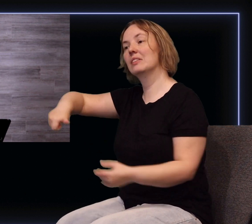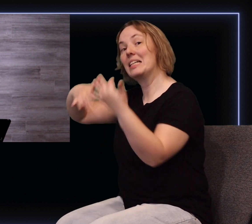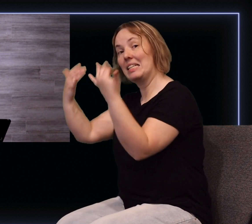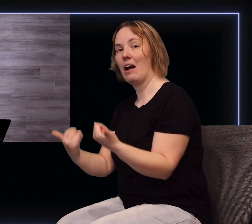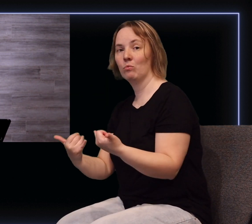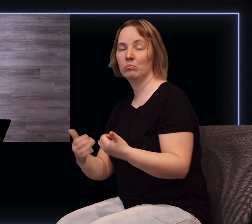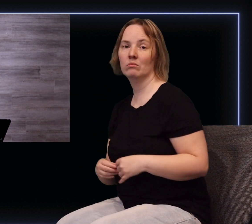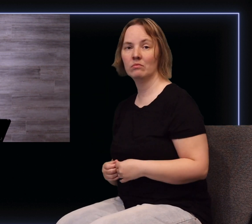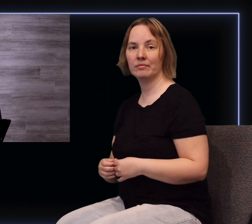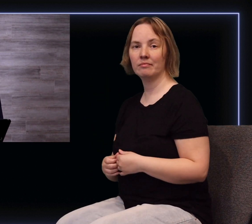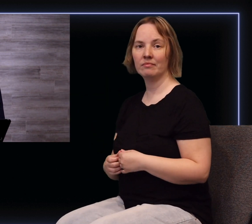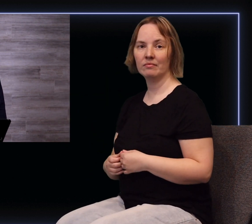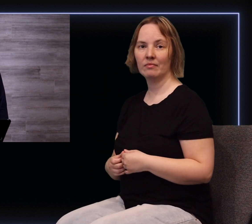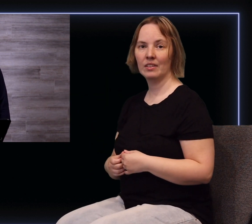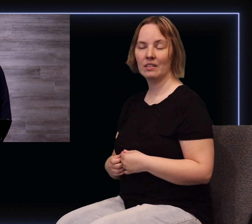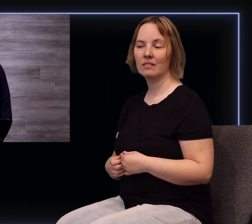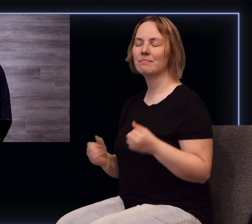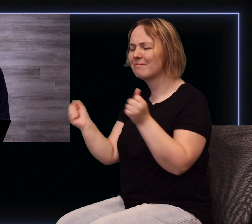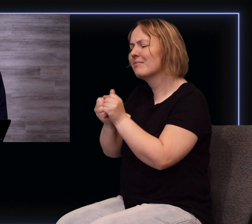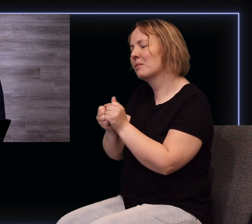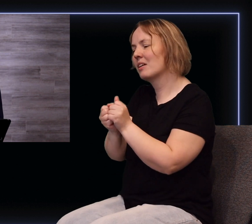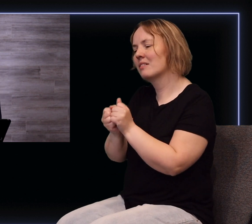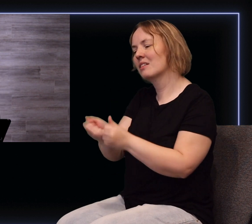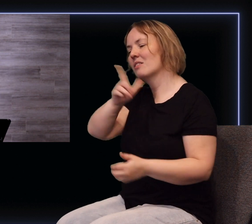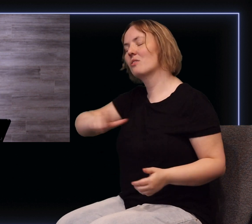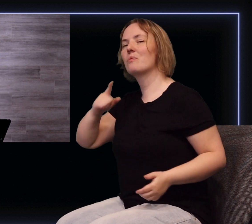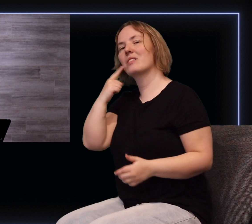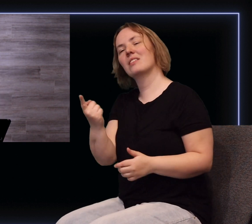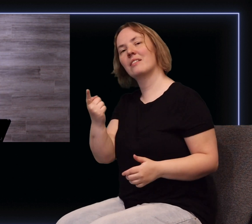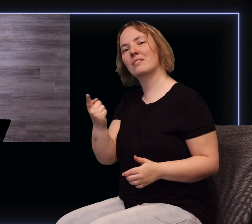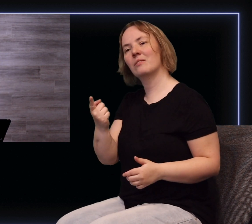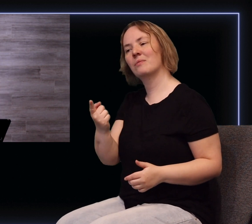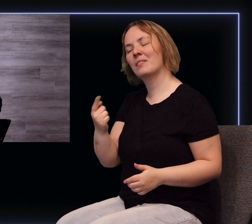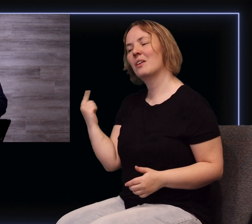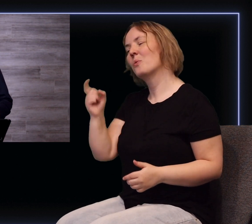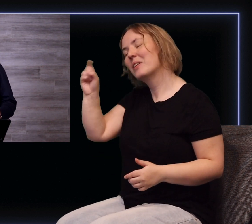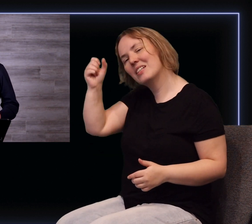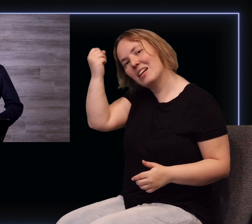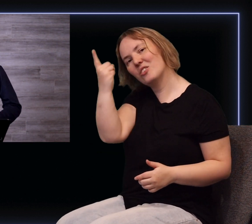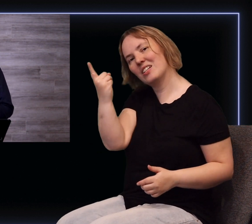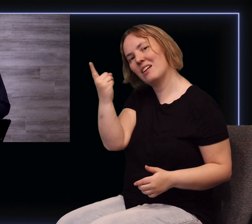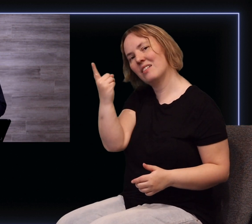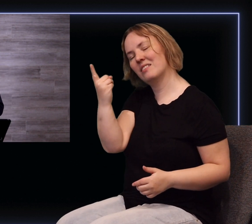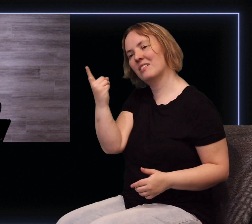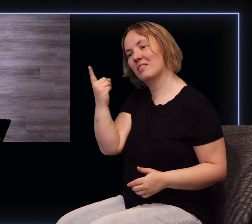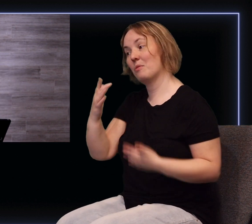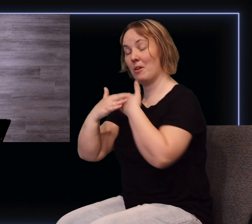is today. And along with that, I believe the Lord would also say we need to recognize that we have been